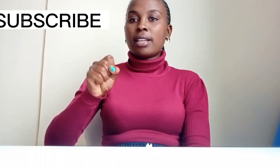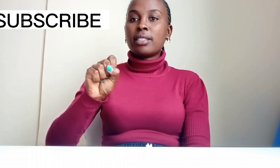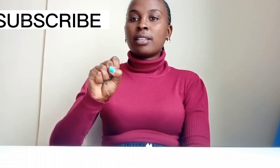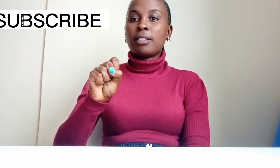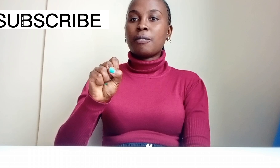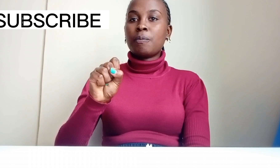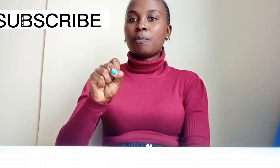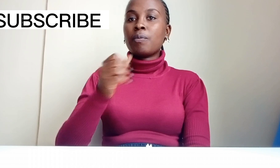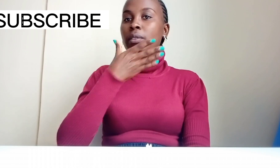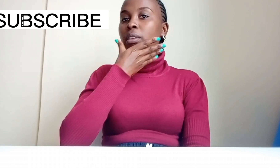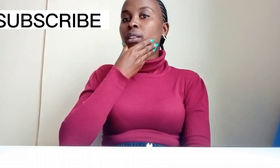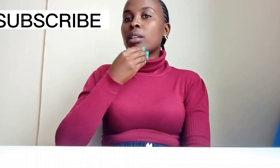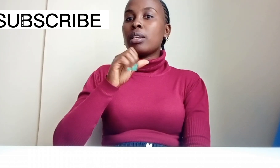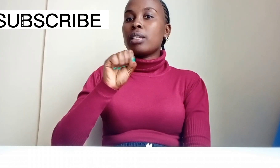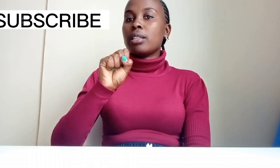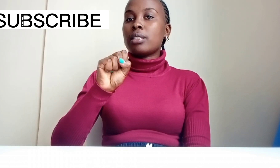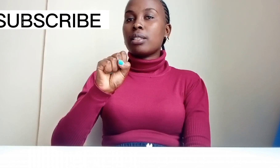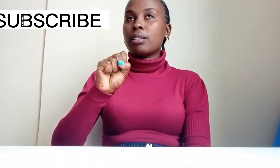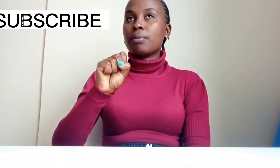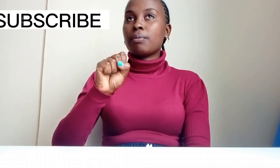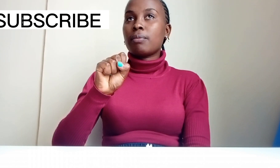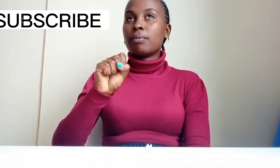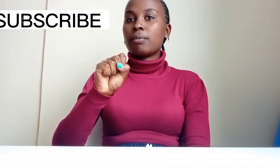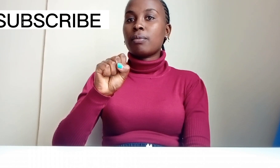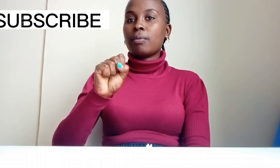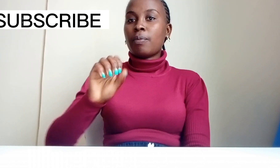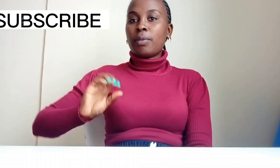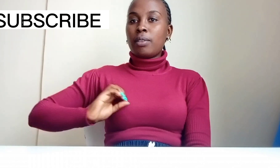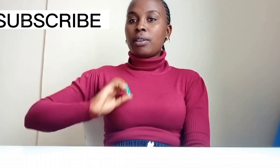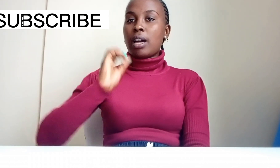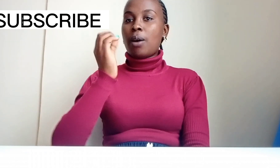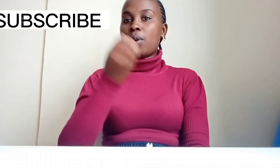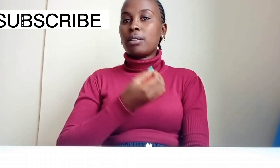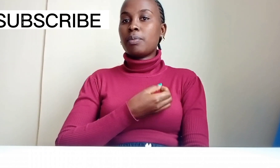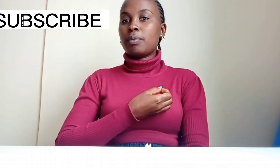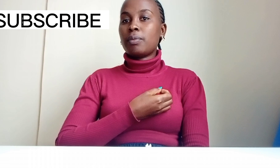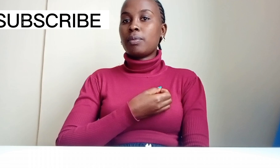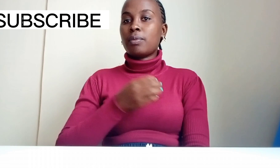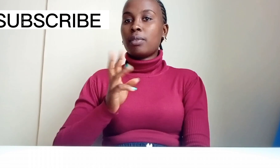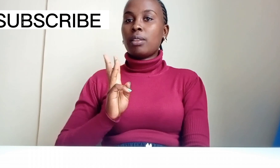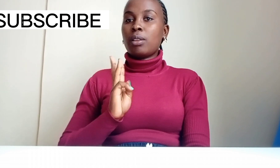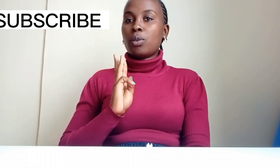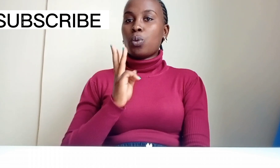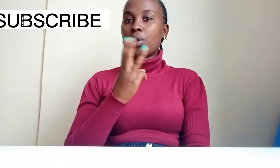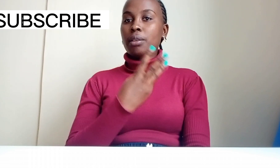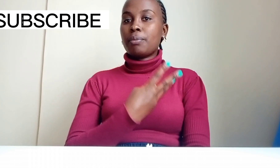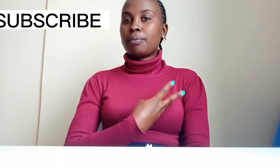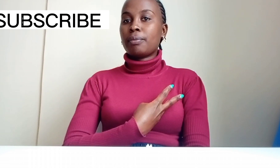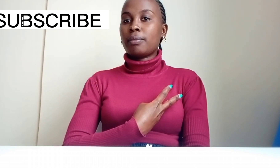his our our we we us